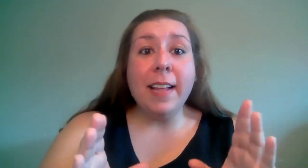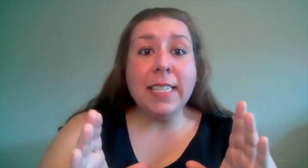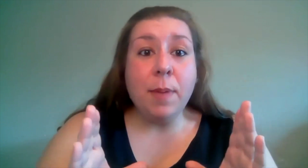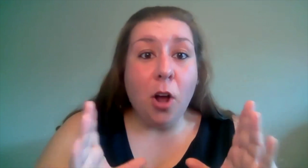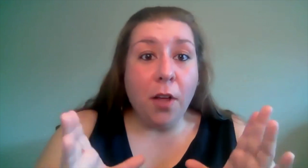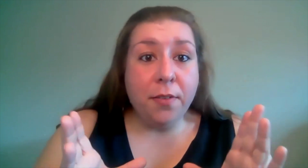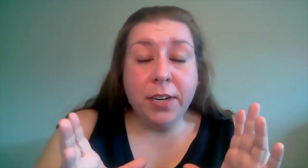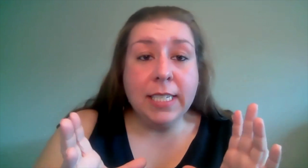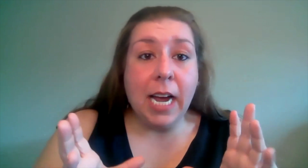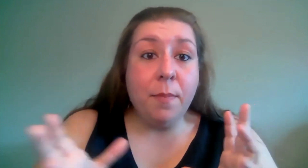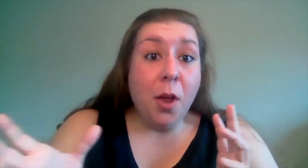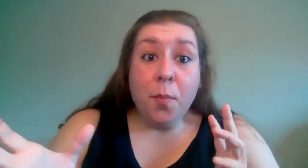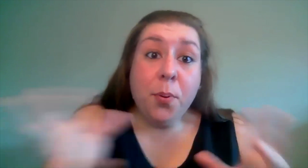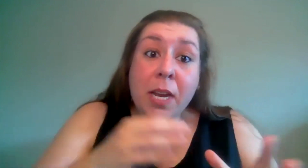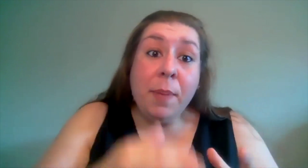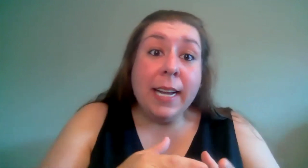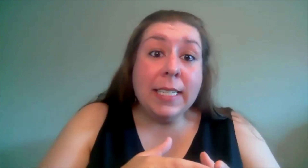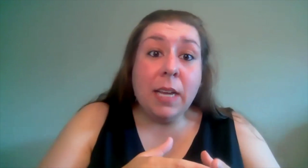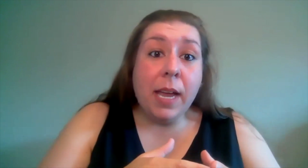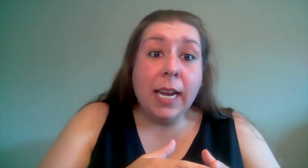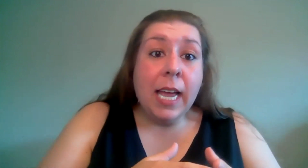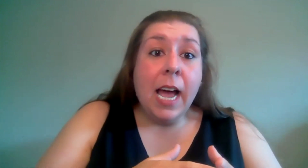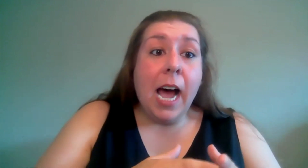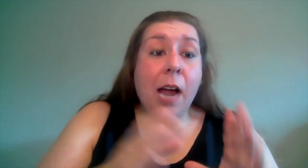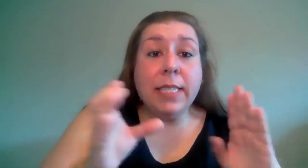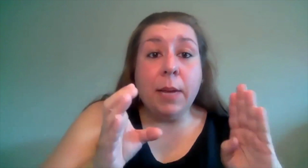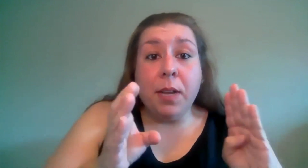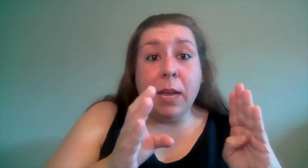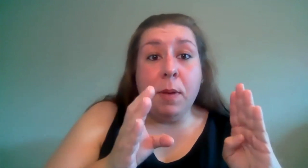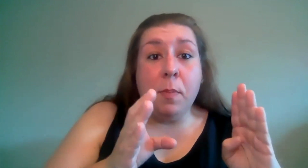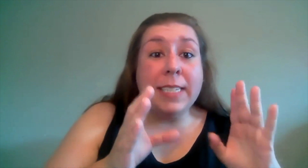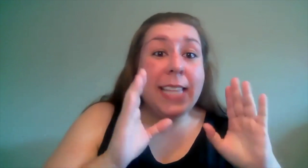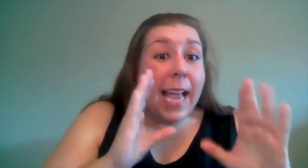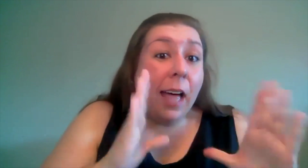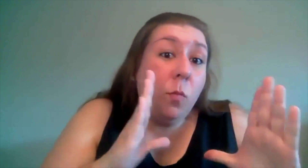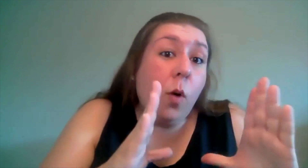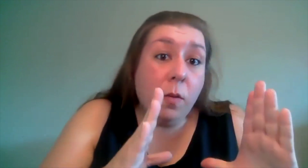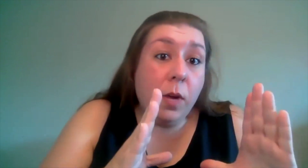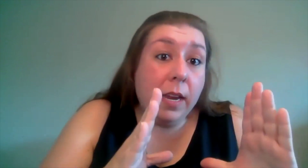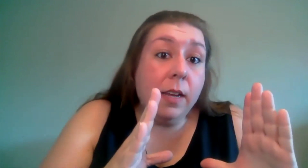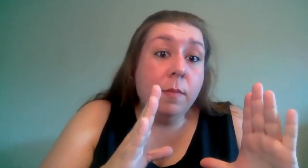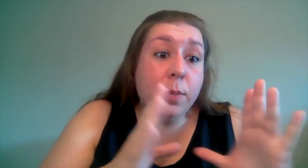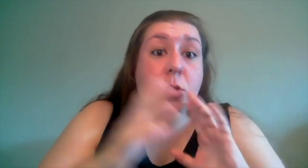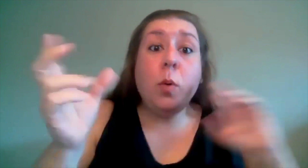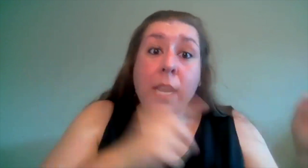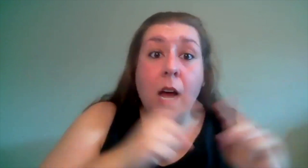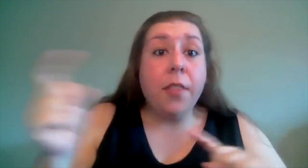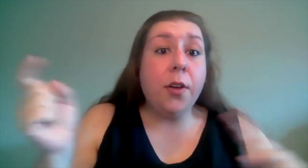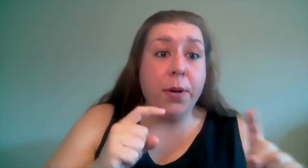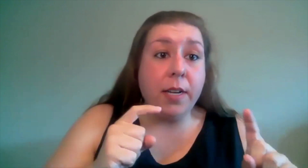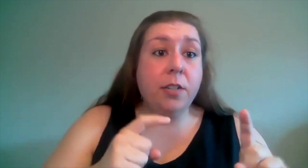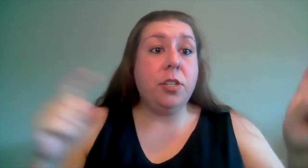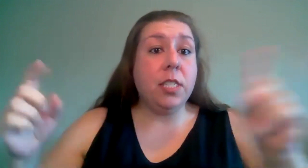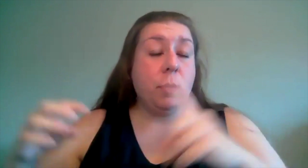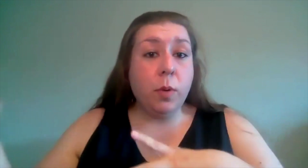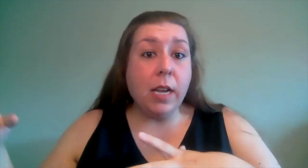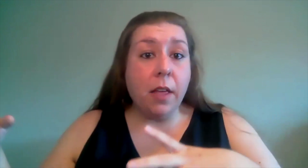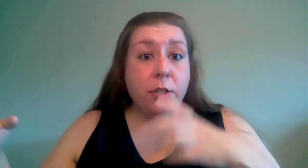that's about all the free time pre-pandemic i was able to get people because they had one week between other productions between other